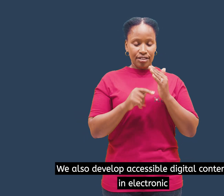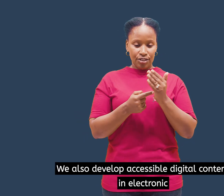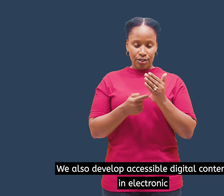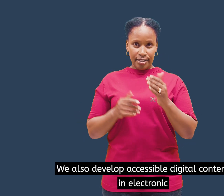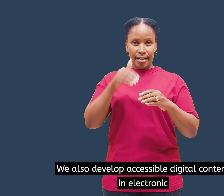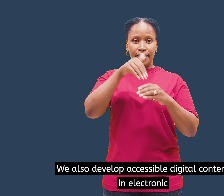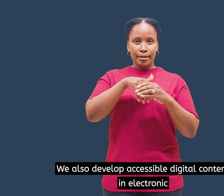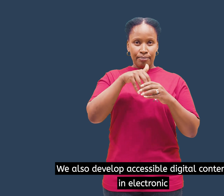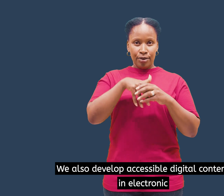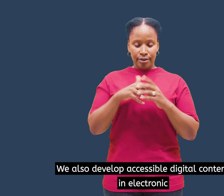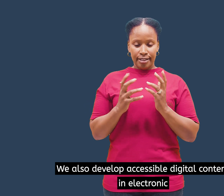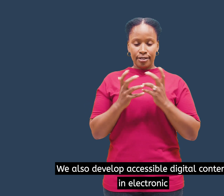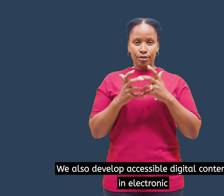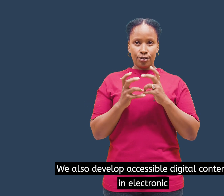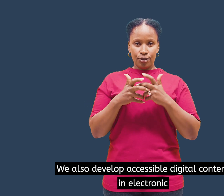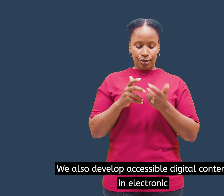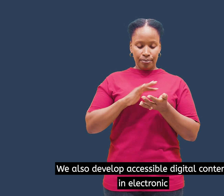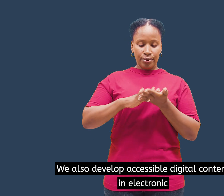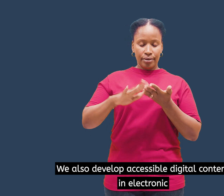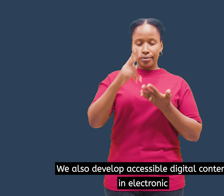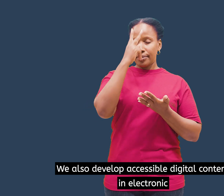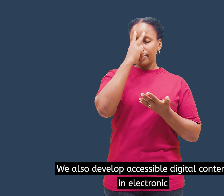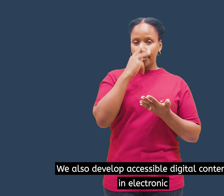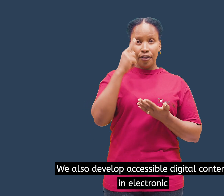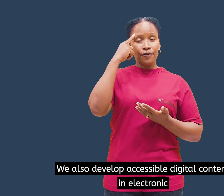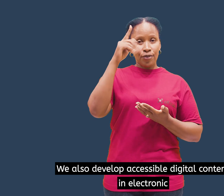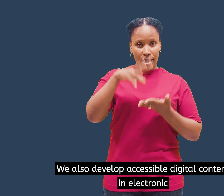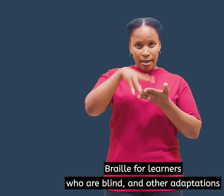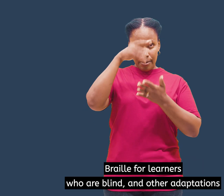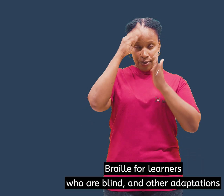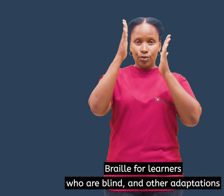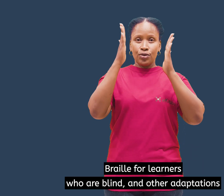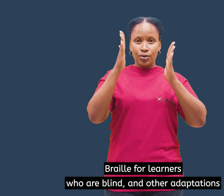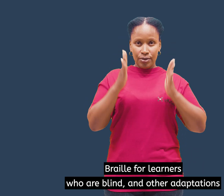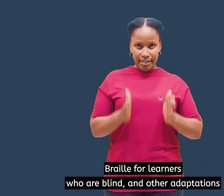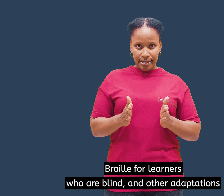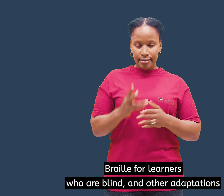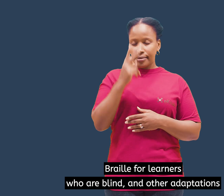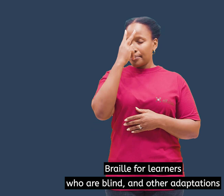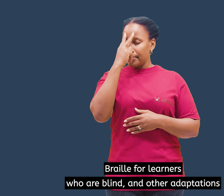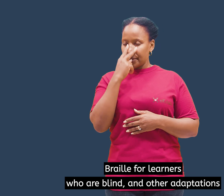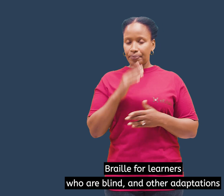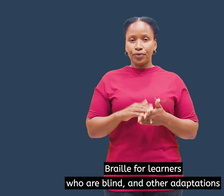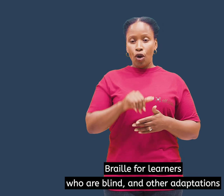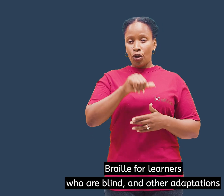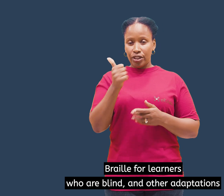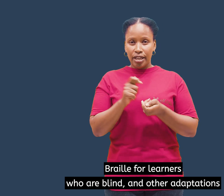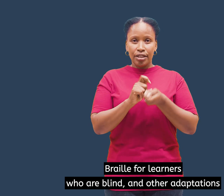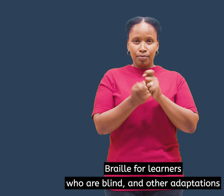We also develop accessible digital content in electronic braille for learners who are blind and other adaptations